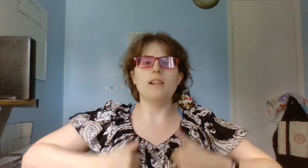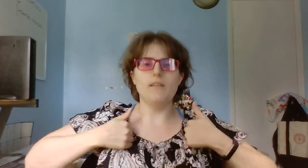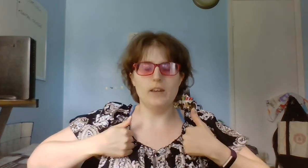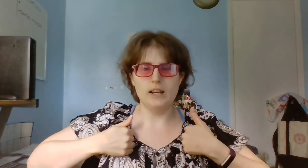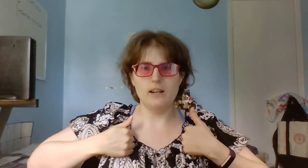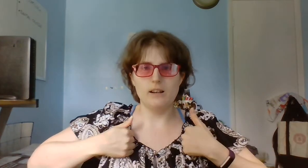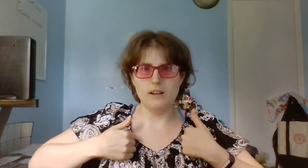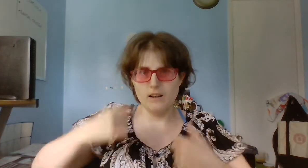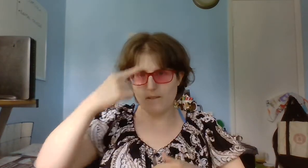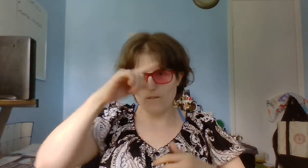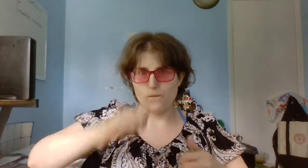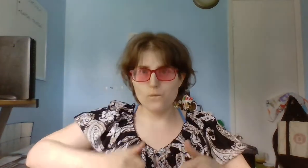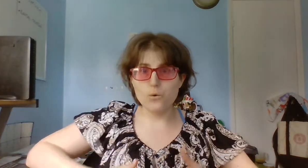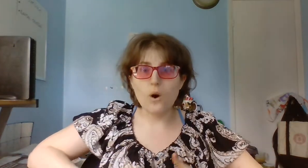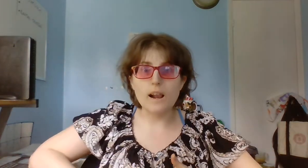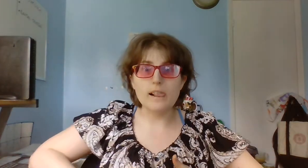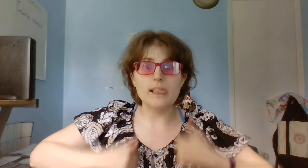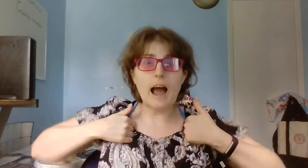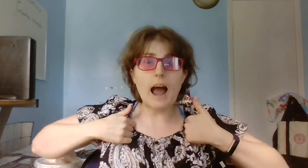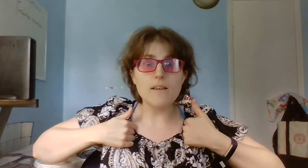living for a life.